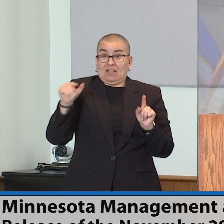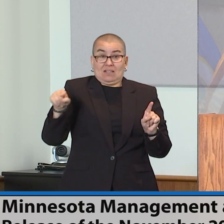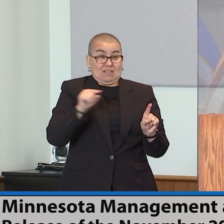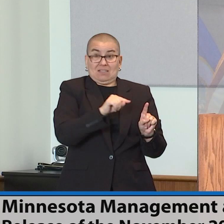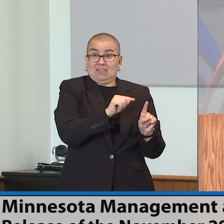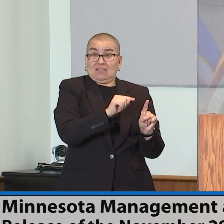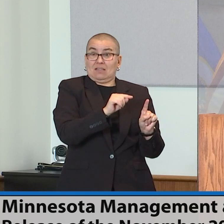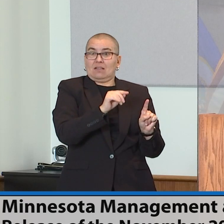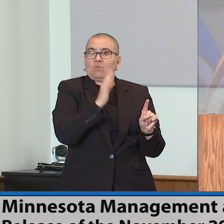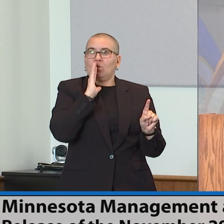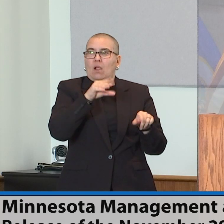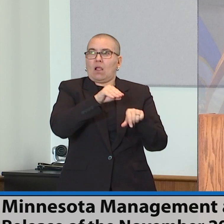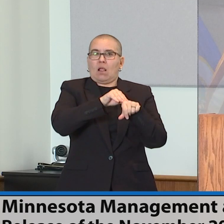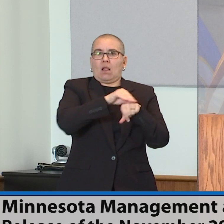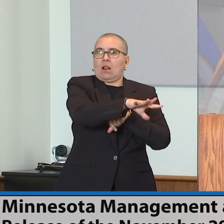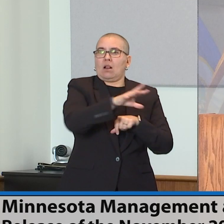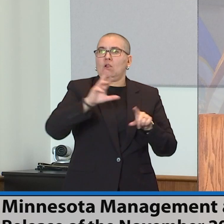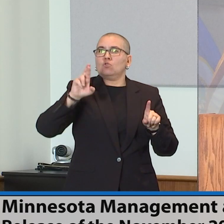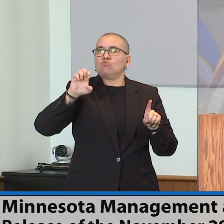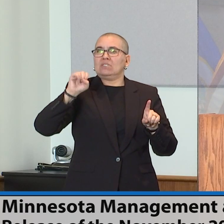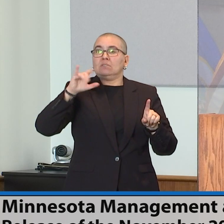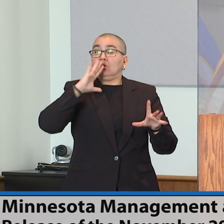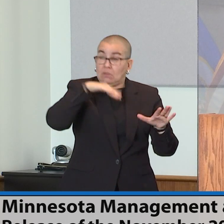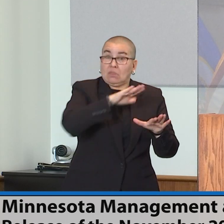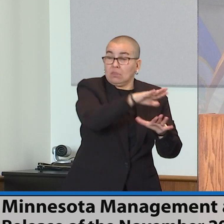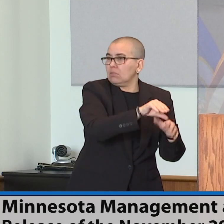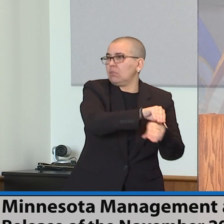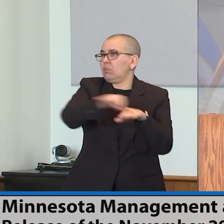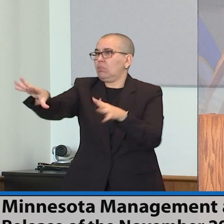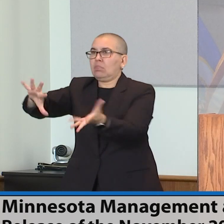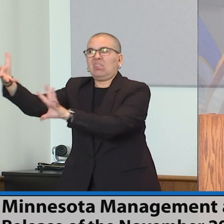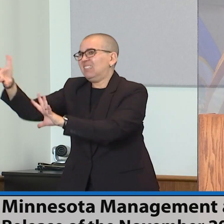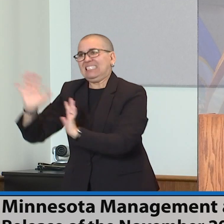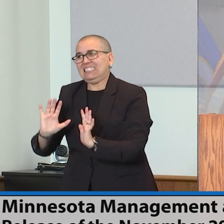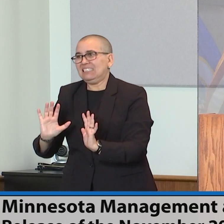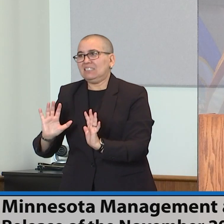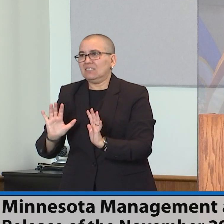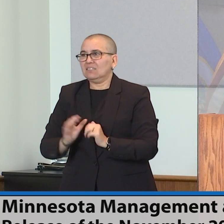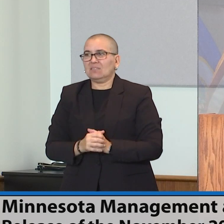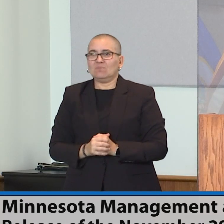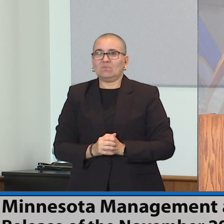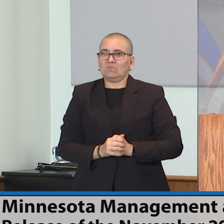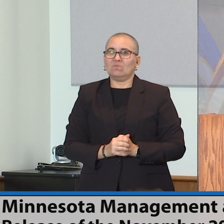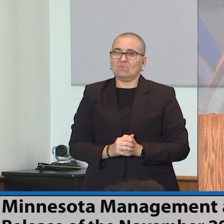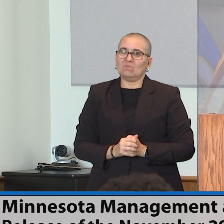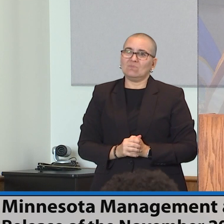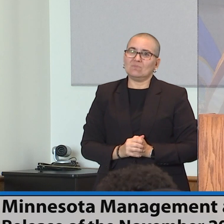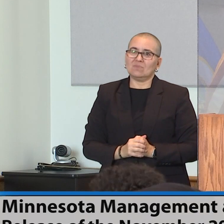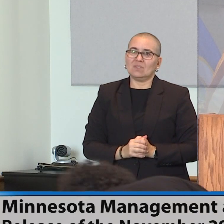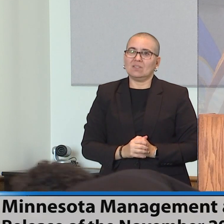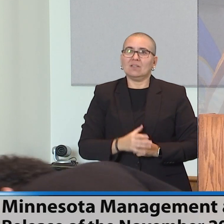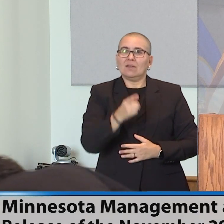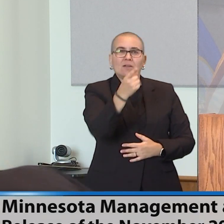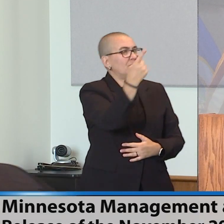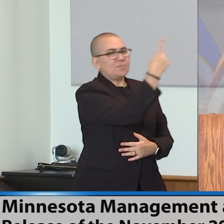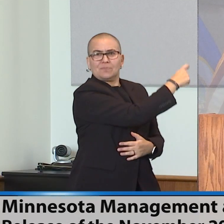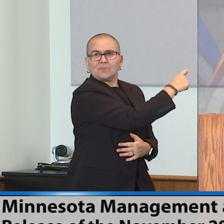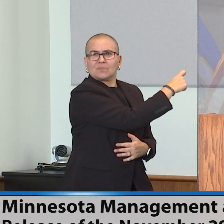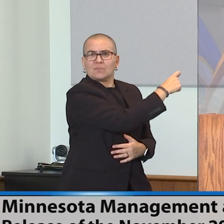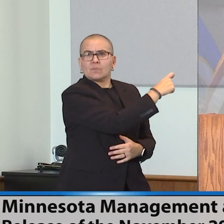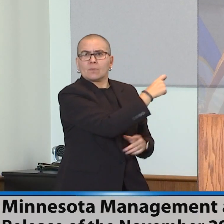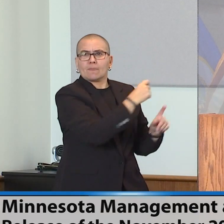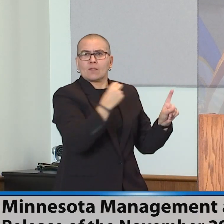Would you help with a couple of points of clarity here? First of all, the $12 billion of carry forward, how much of that is